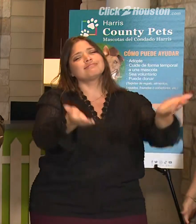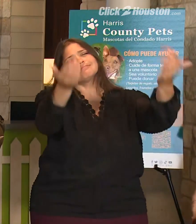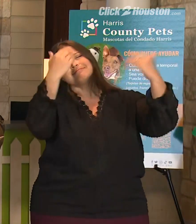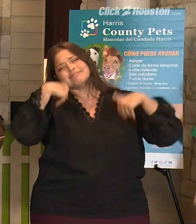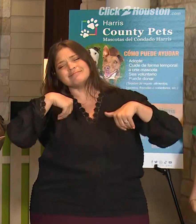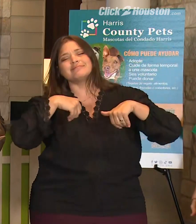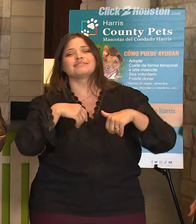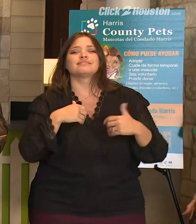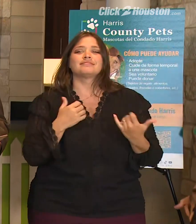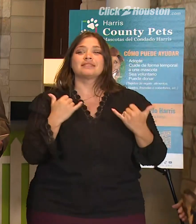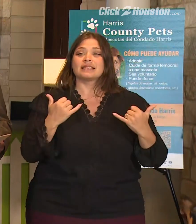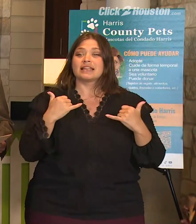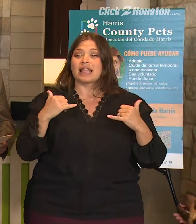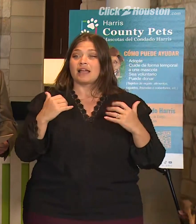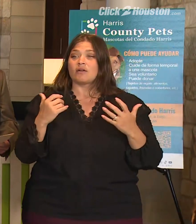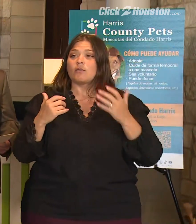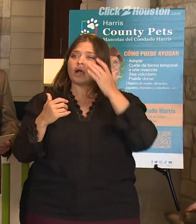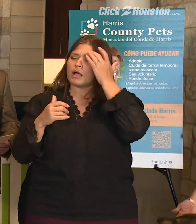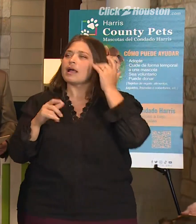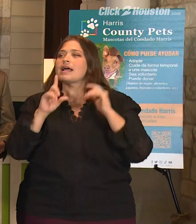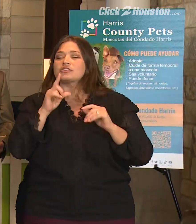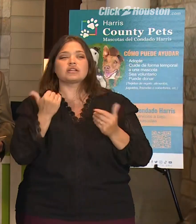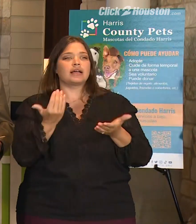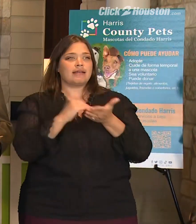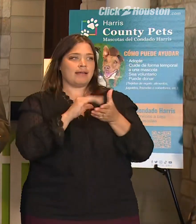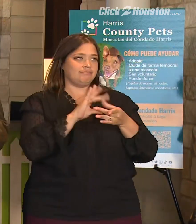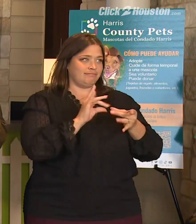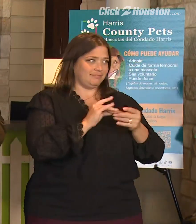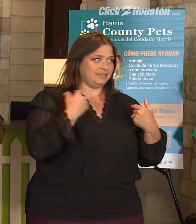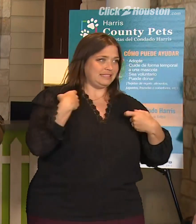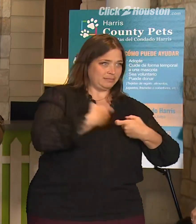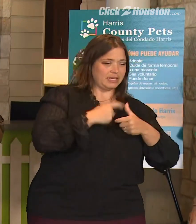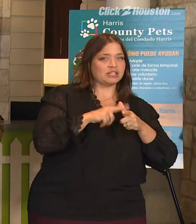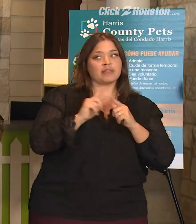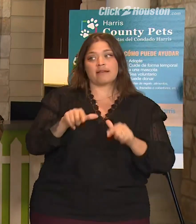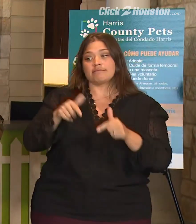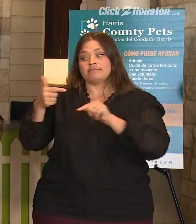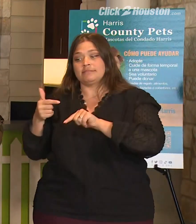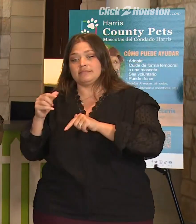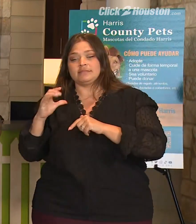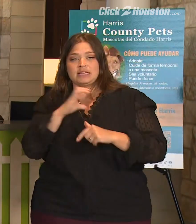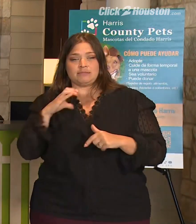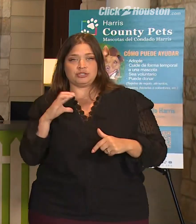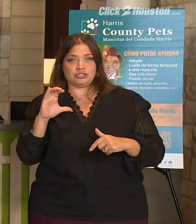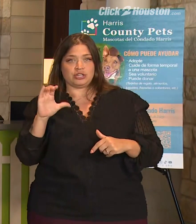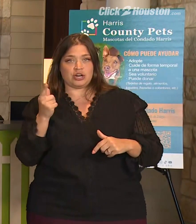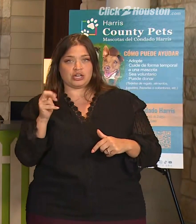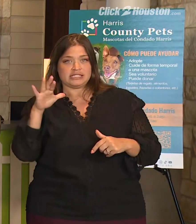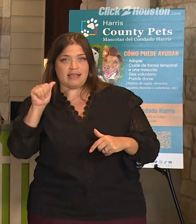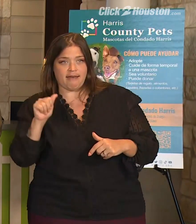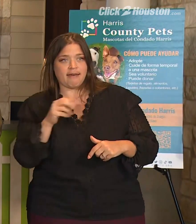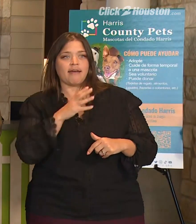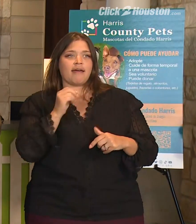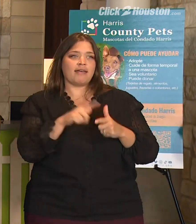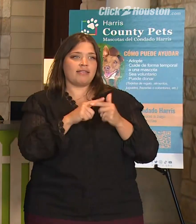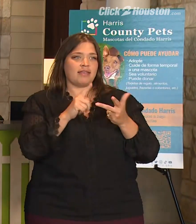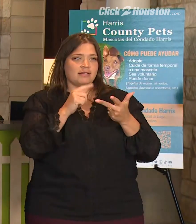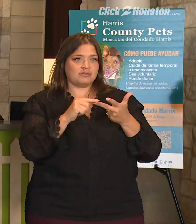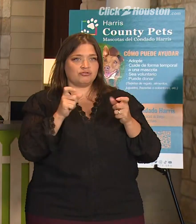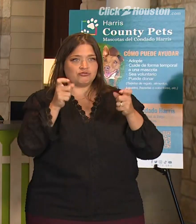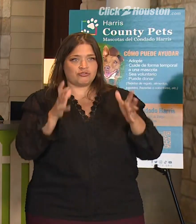we will hear now from, or you know what, I'm going to repeat my remarks in Spanish, then we'll hear from Comisionado García, and then from our director.